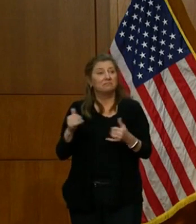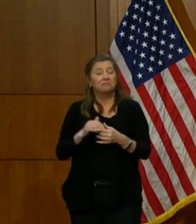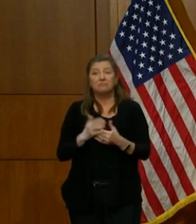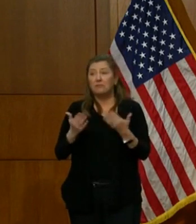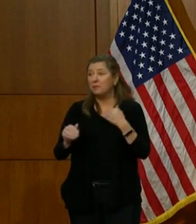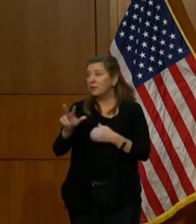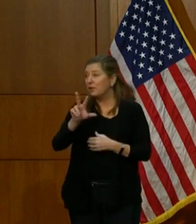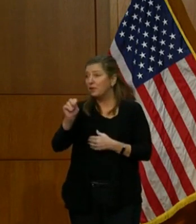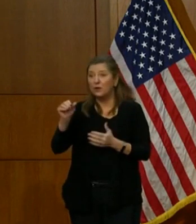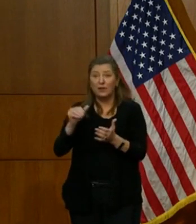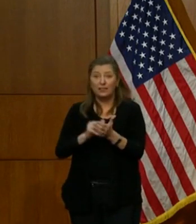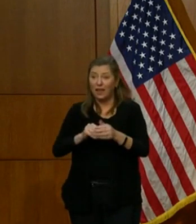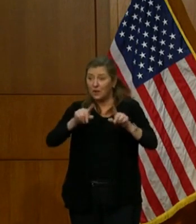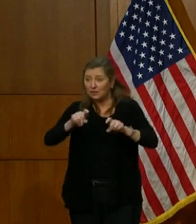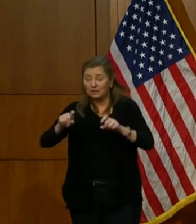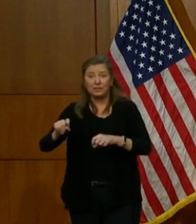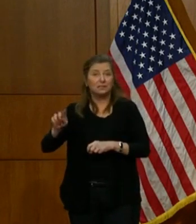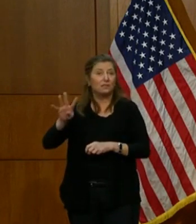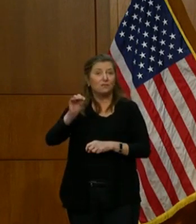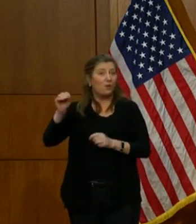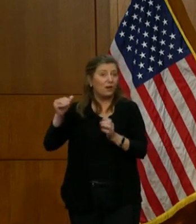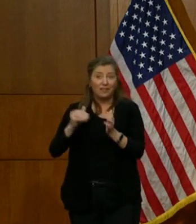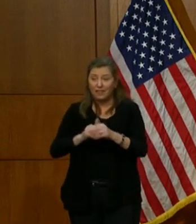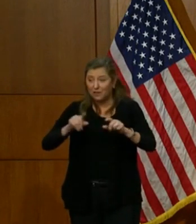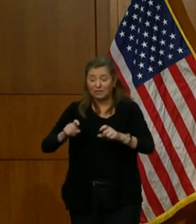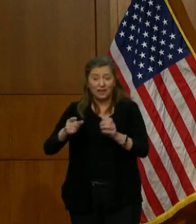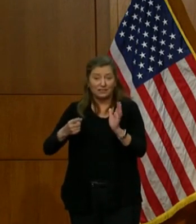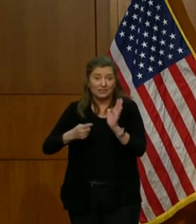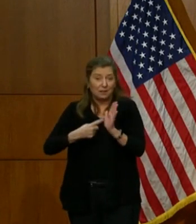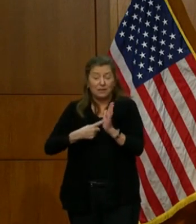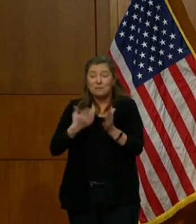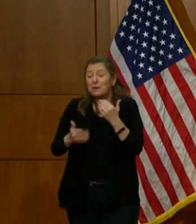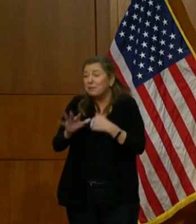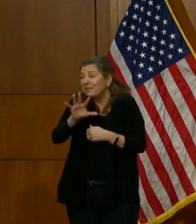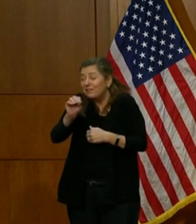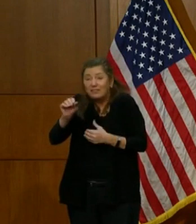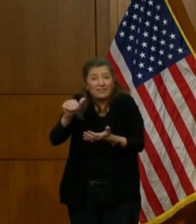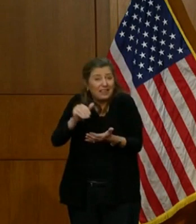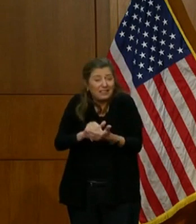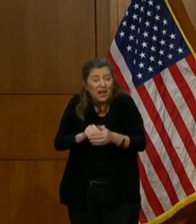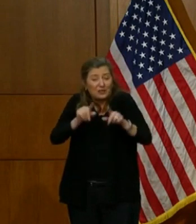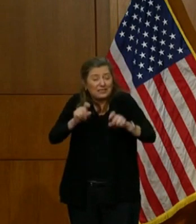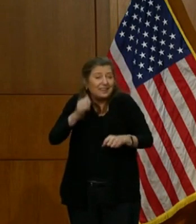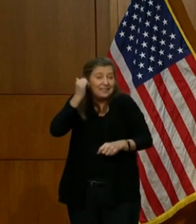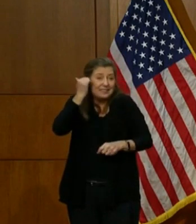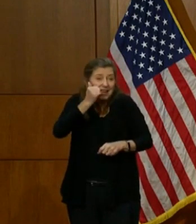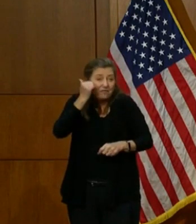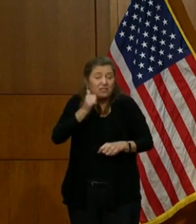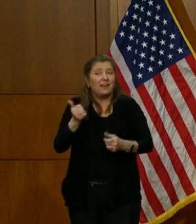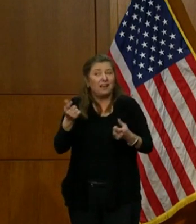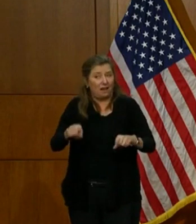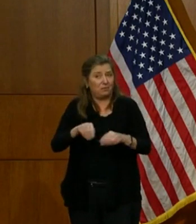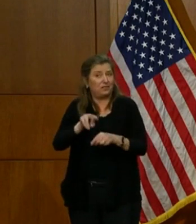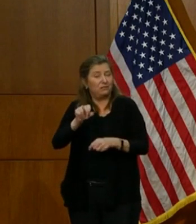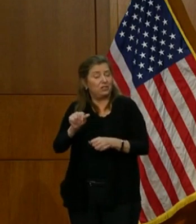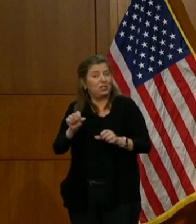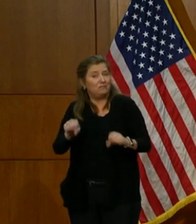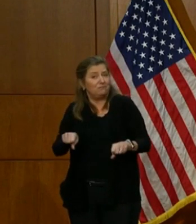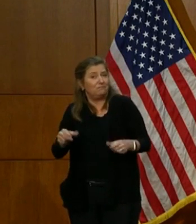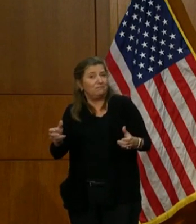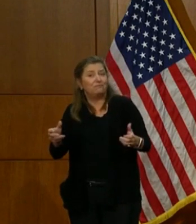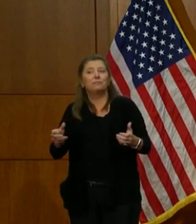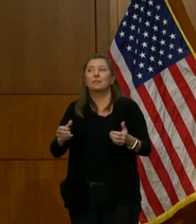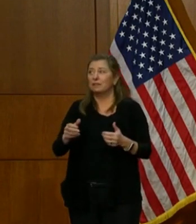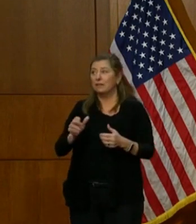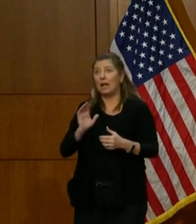30,000 tests, 40,000 tests, sometimes even 50,000 tests a day in Virginia. We